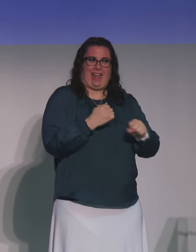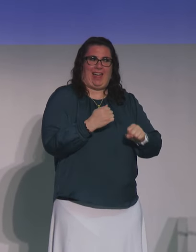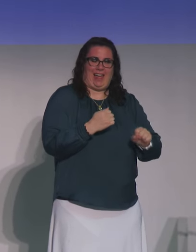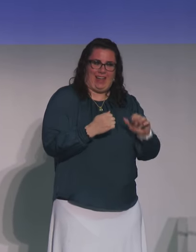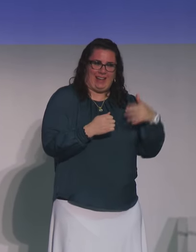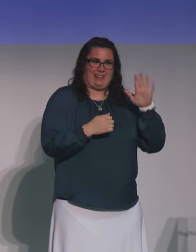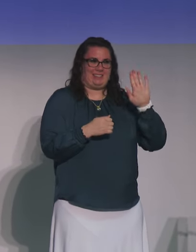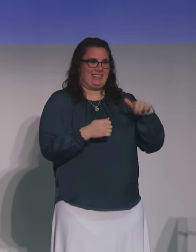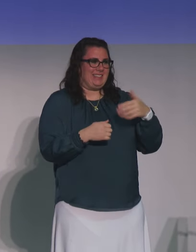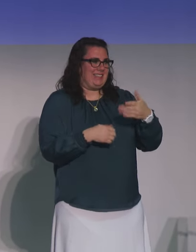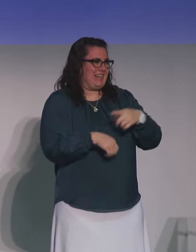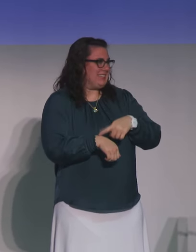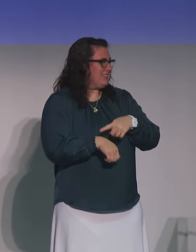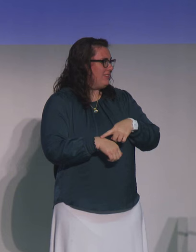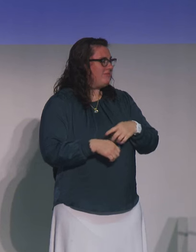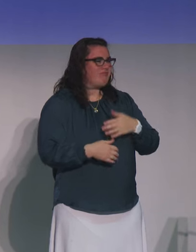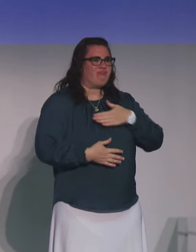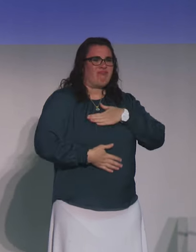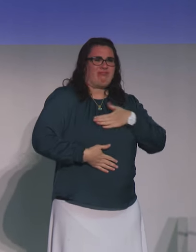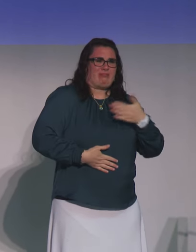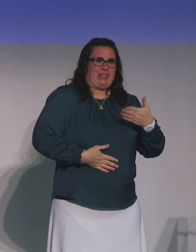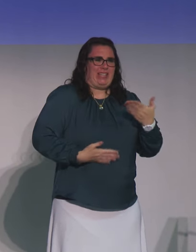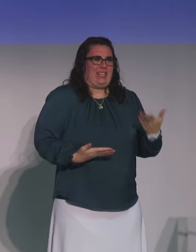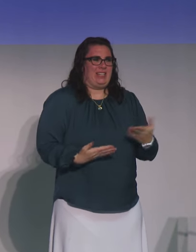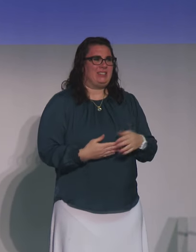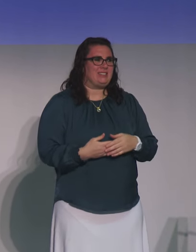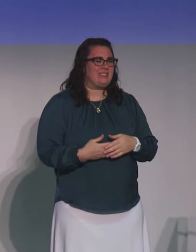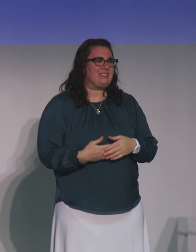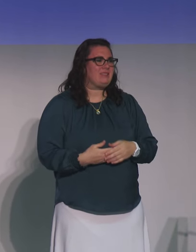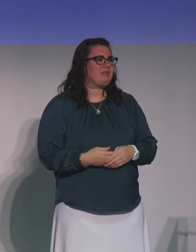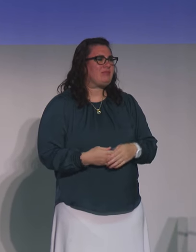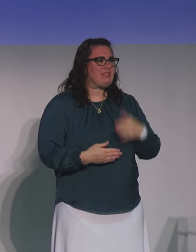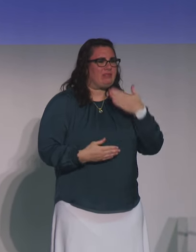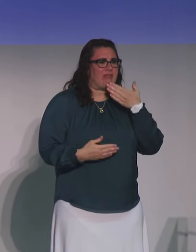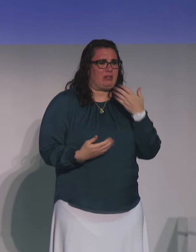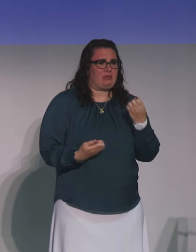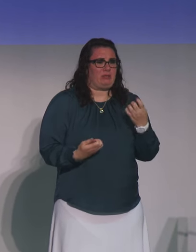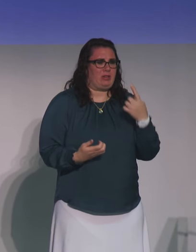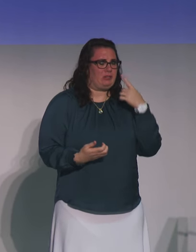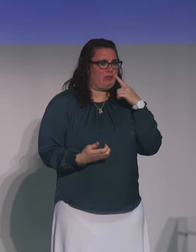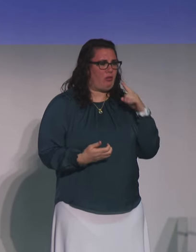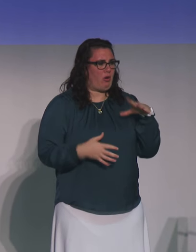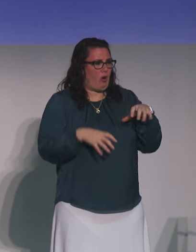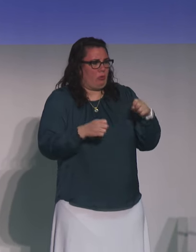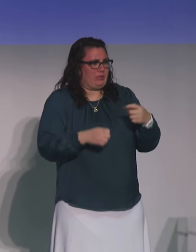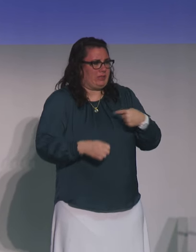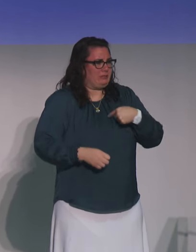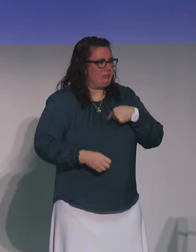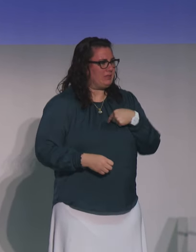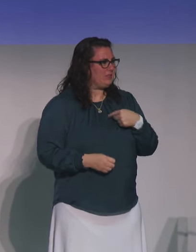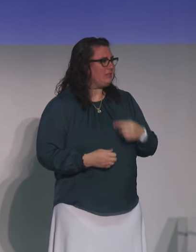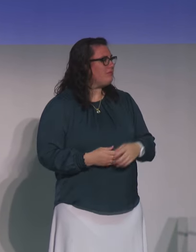Well, it's such a privilege to be here. Really, President Riley, thank you so much for hosting me.